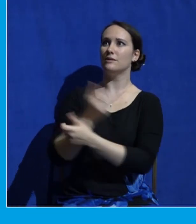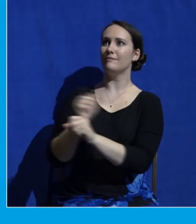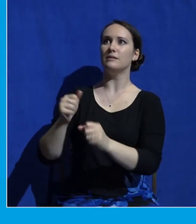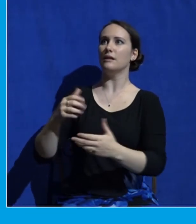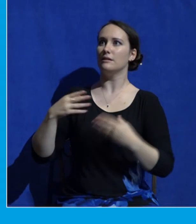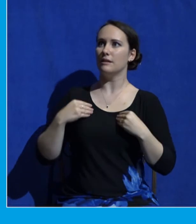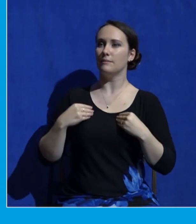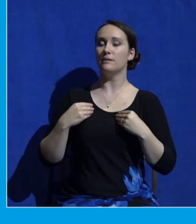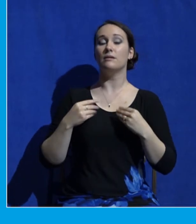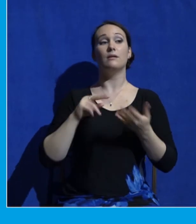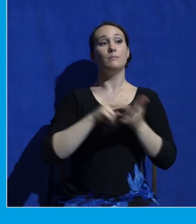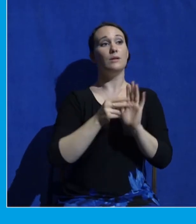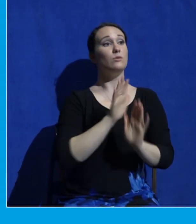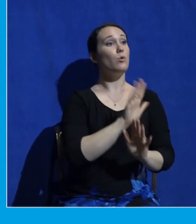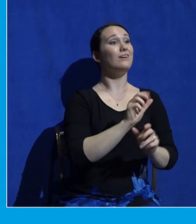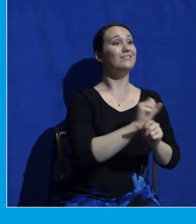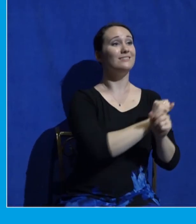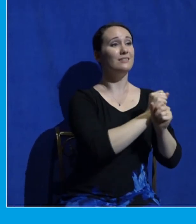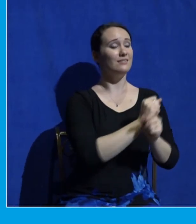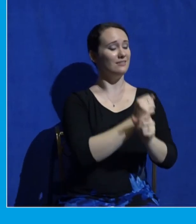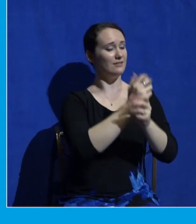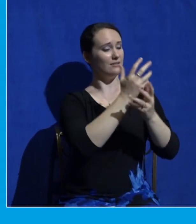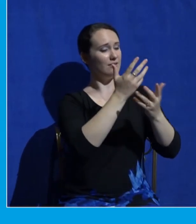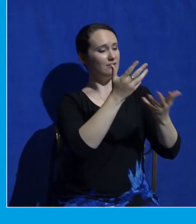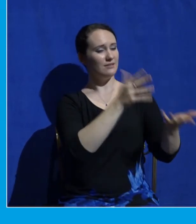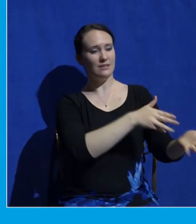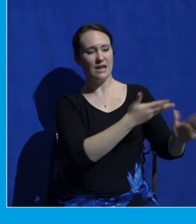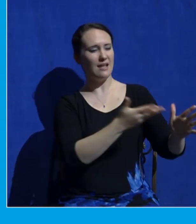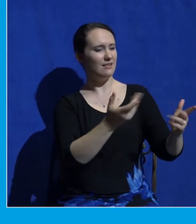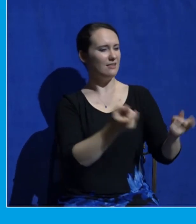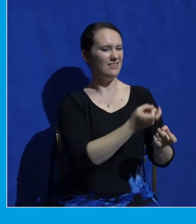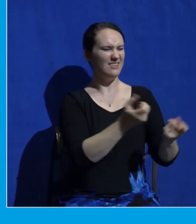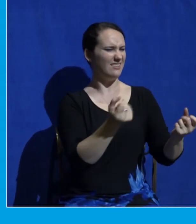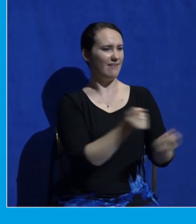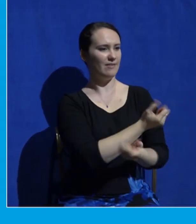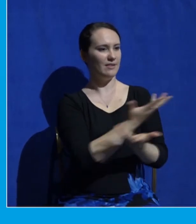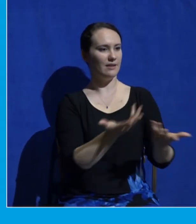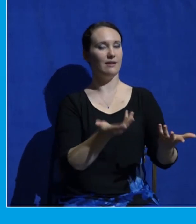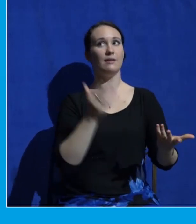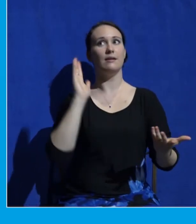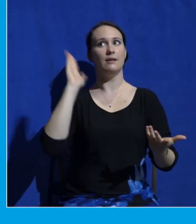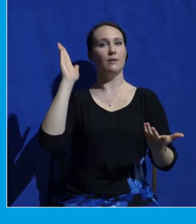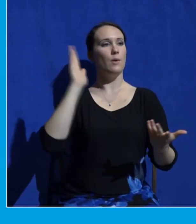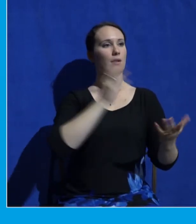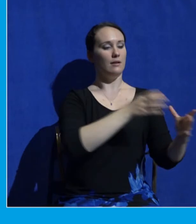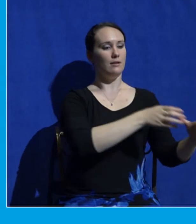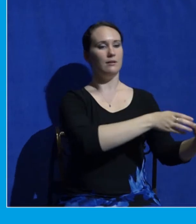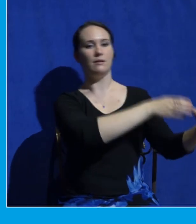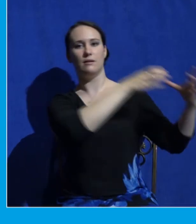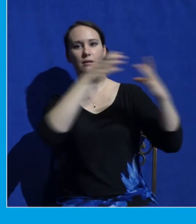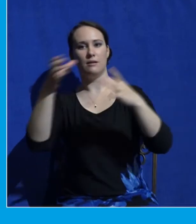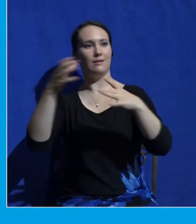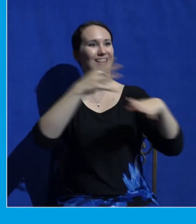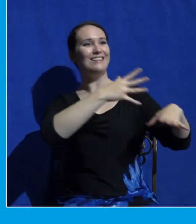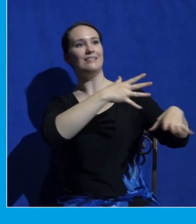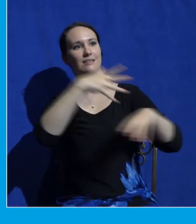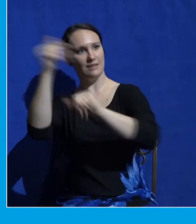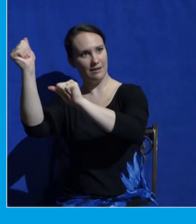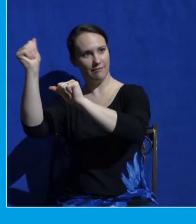lead you out of sin into the promised land of everlasting life. He's the Savior of our souls.